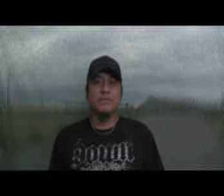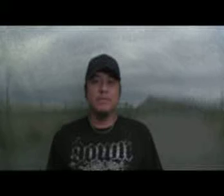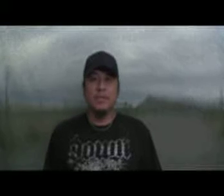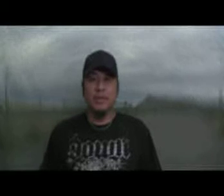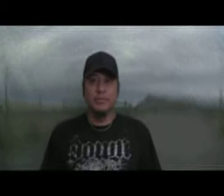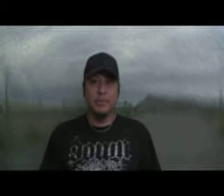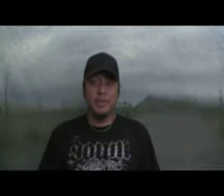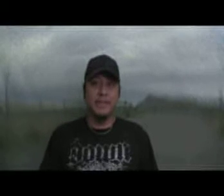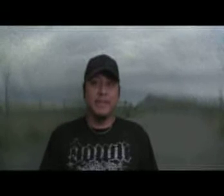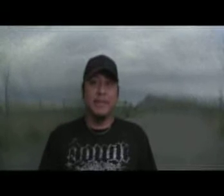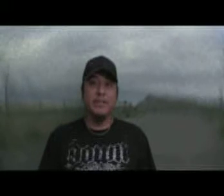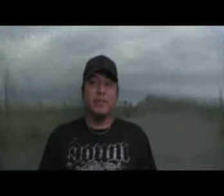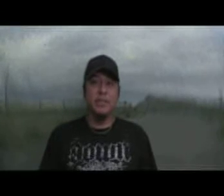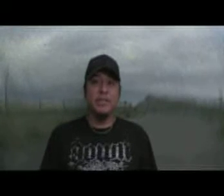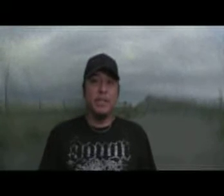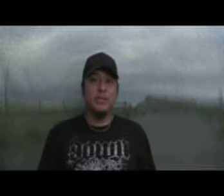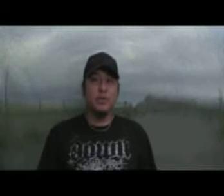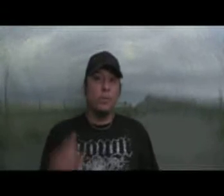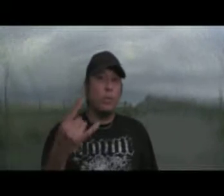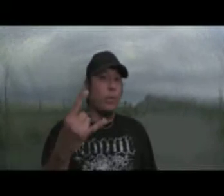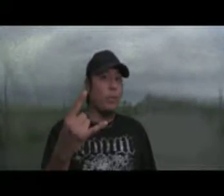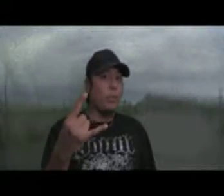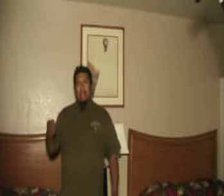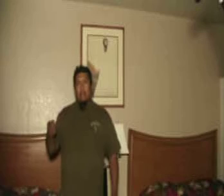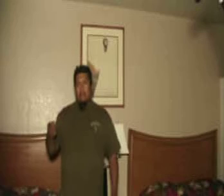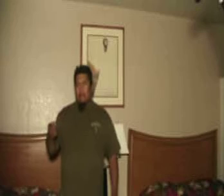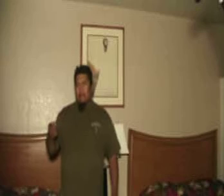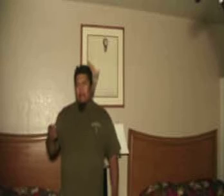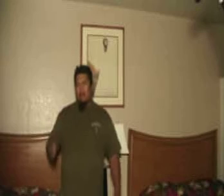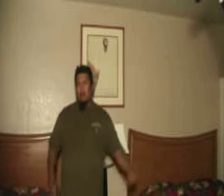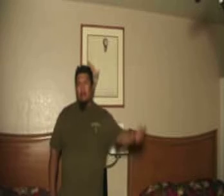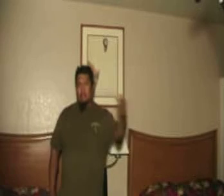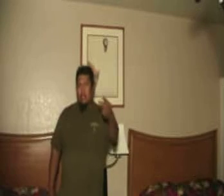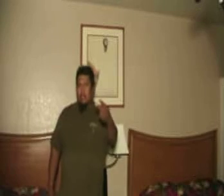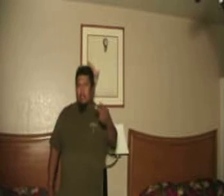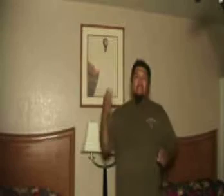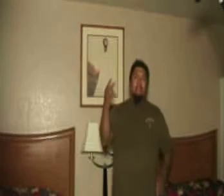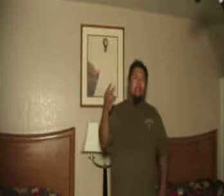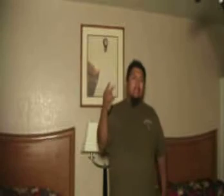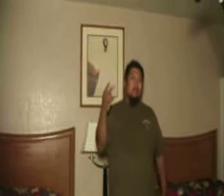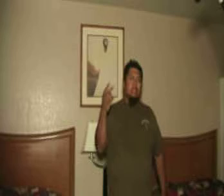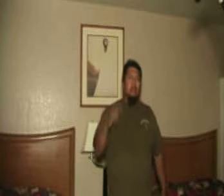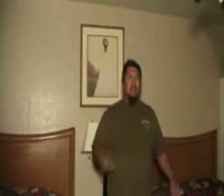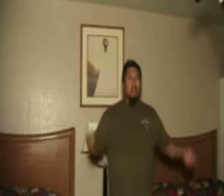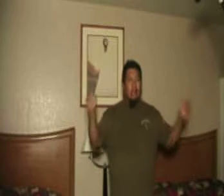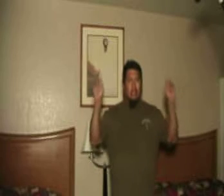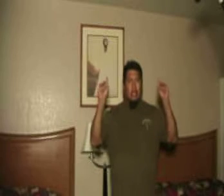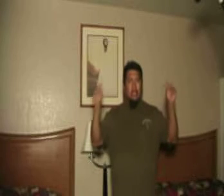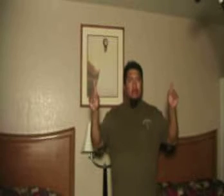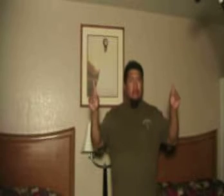this is Chuck from signal 99 and you're watching take two hey now frisco navigator welcome to take two instead of two videos today we're going to be looking at two